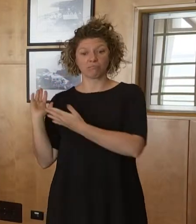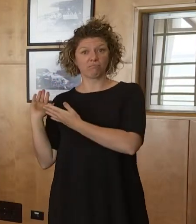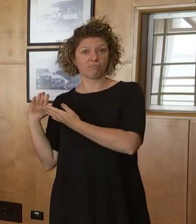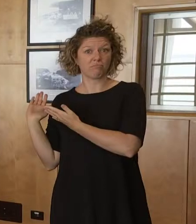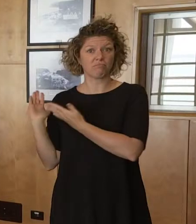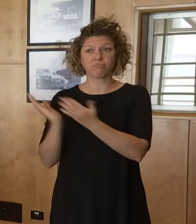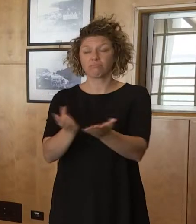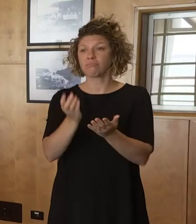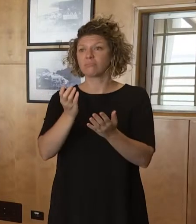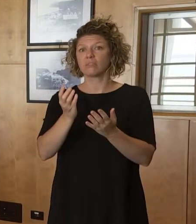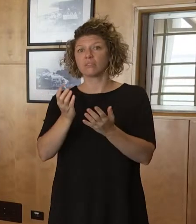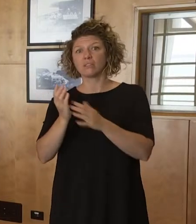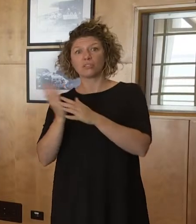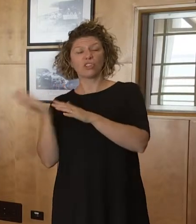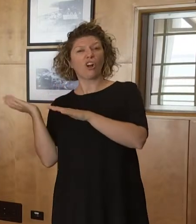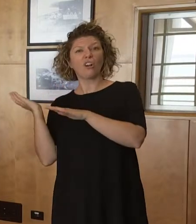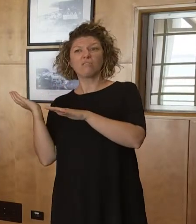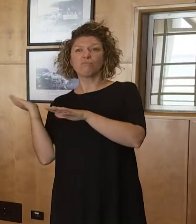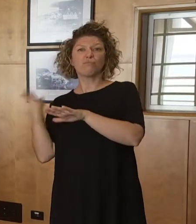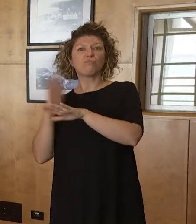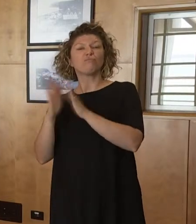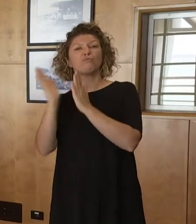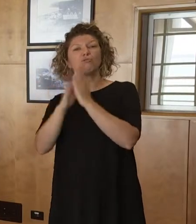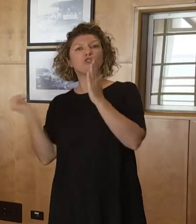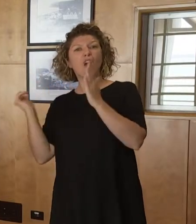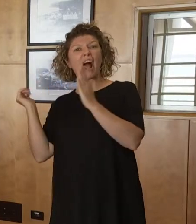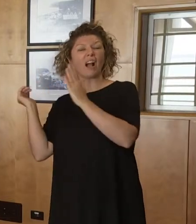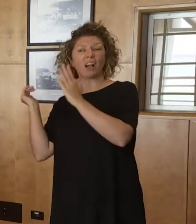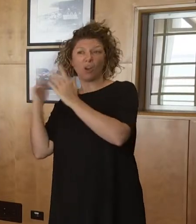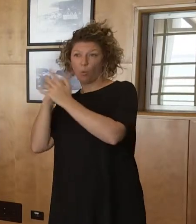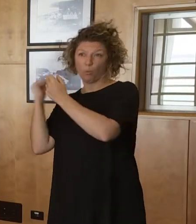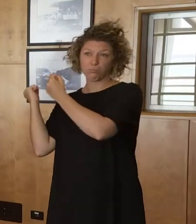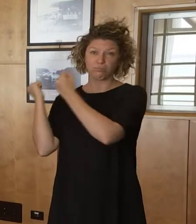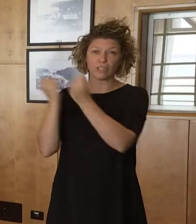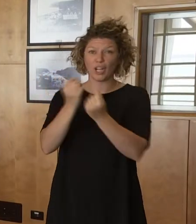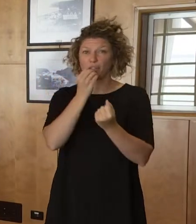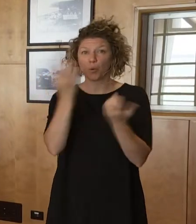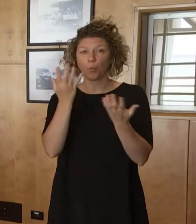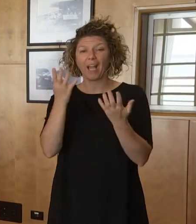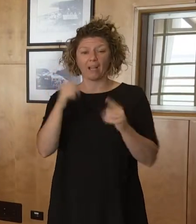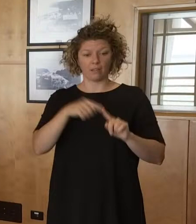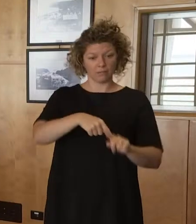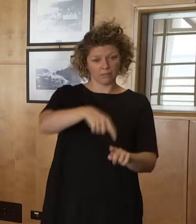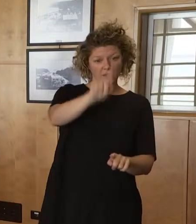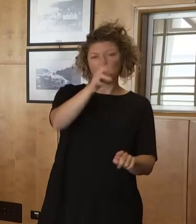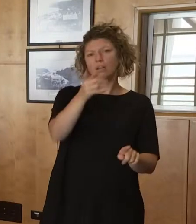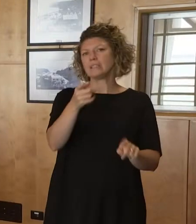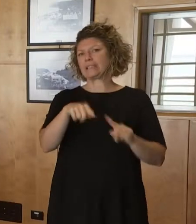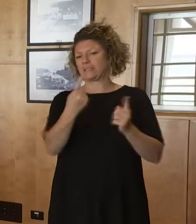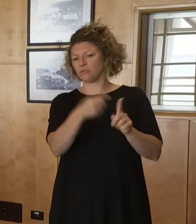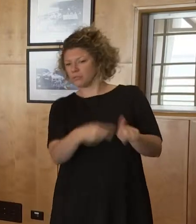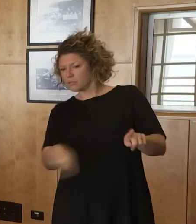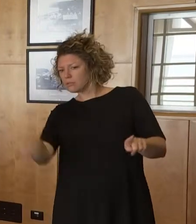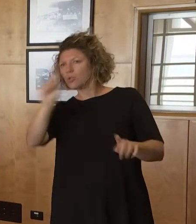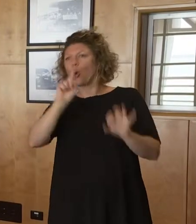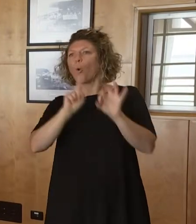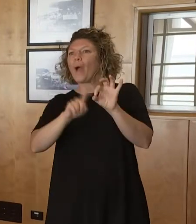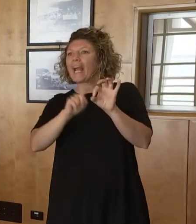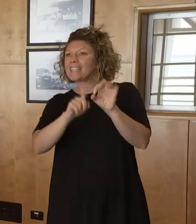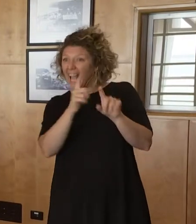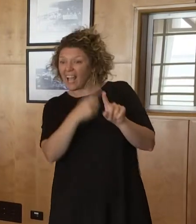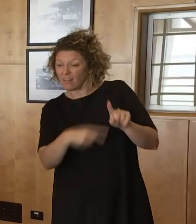supermarkets have rerouted those trucks through Queensland. So we should start to see supplies come through in the next few days.